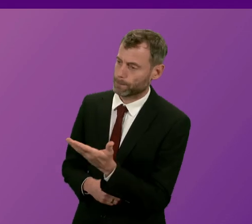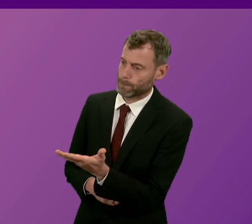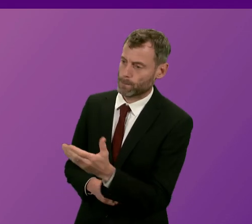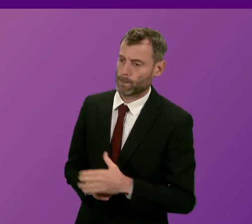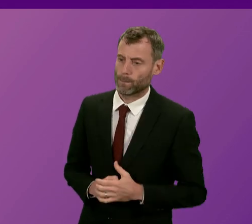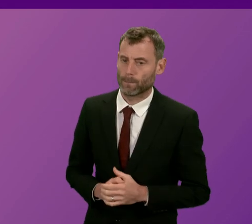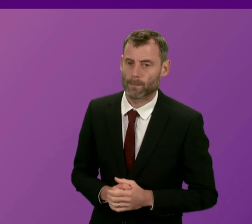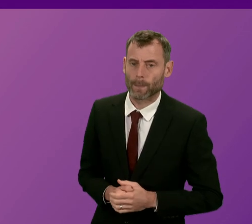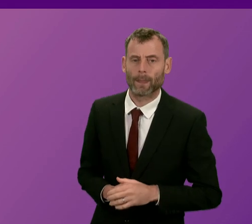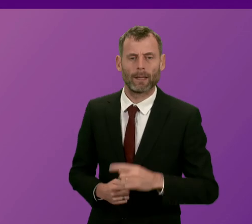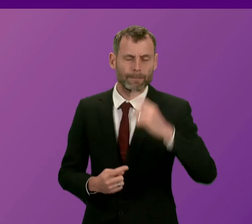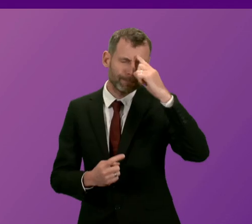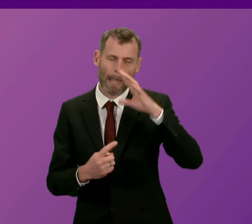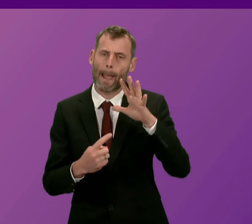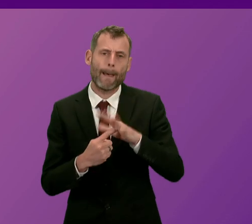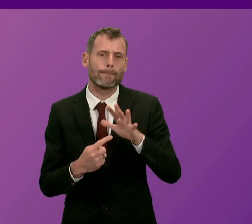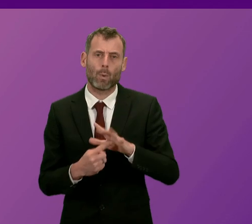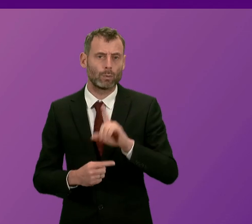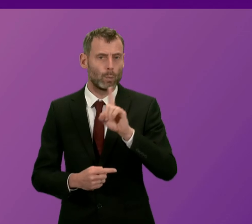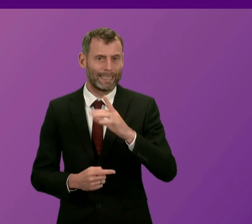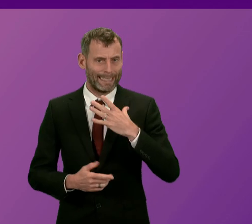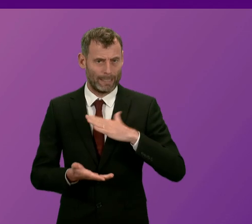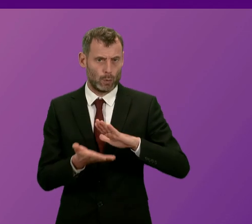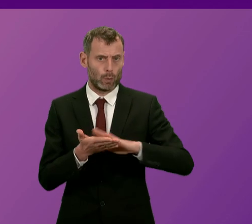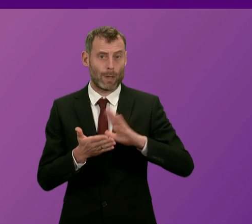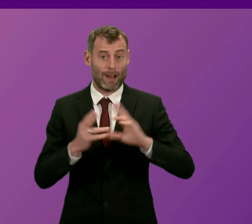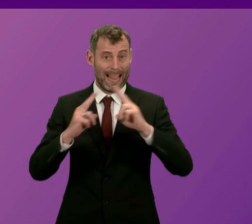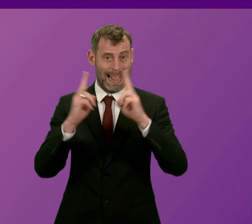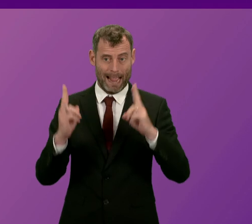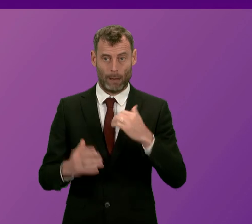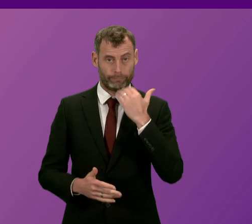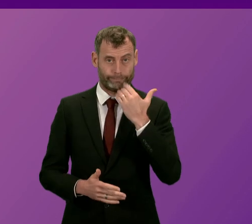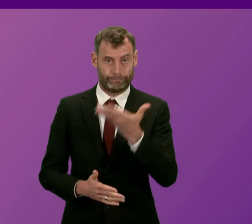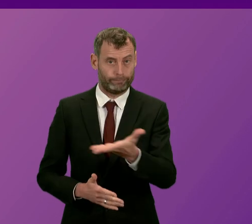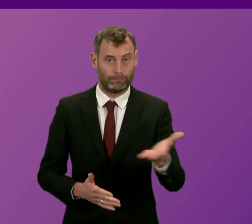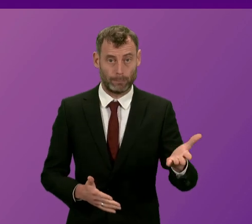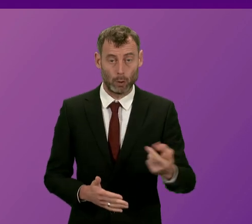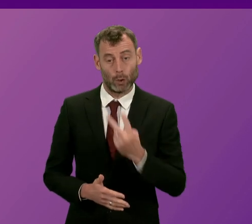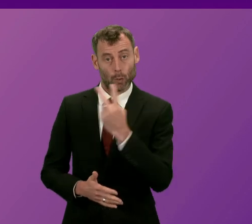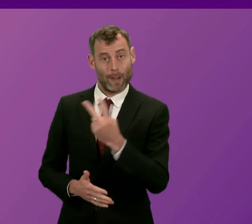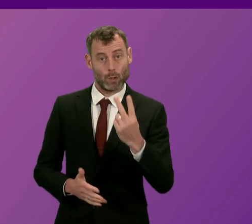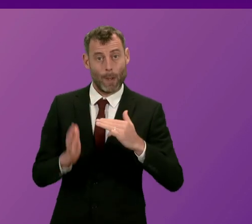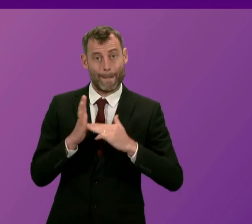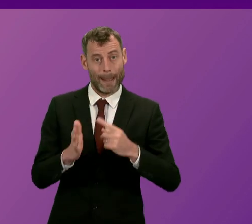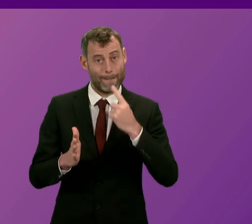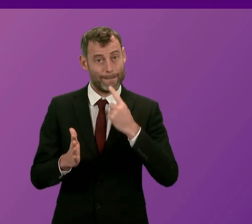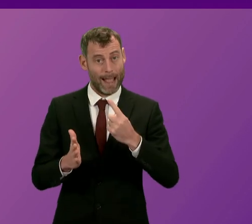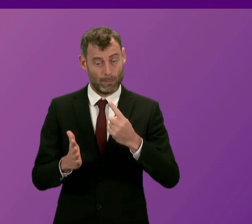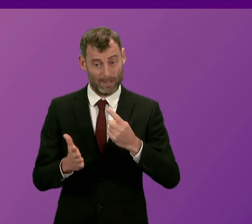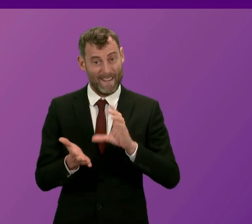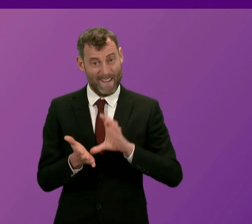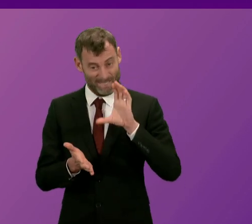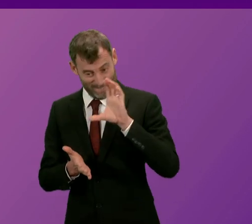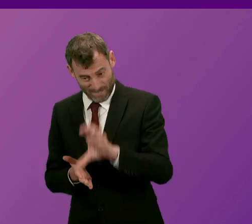It is vital that we continue to take action to tackle the housing emergency and the £22 million investment this week into the Charitable Bronze